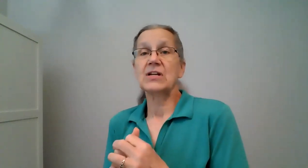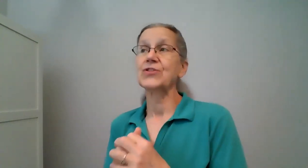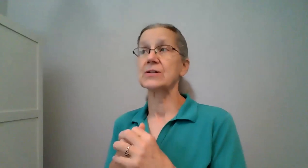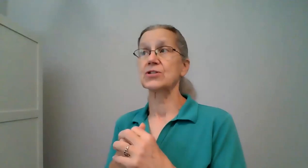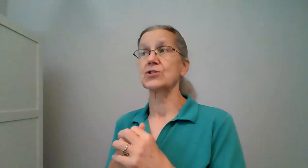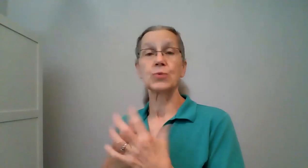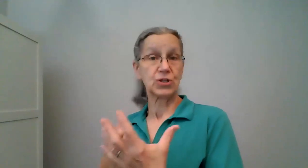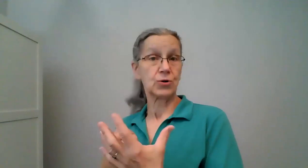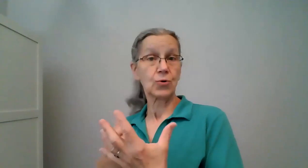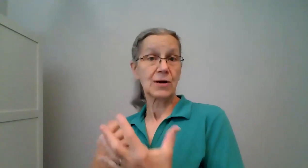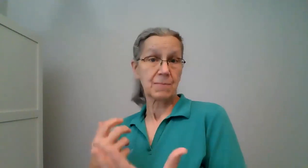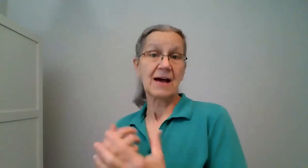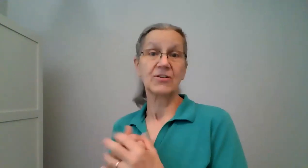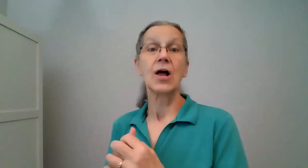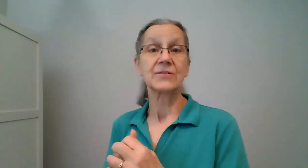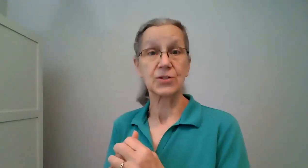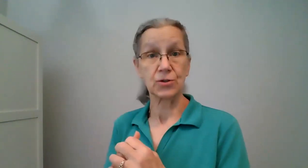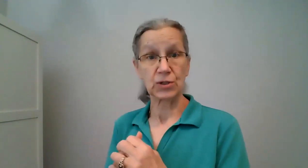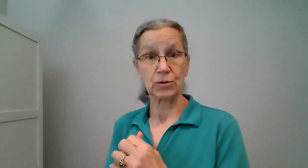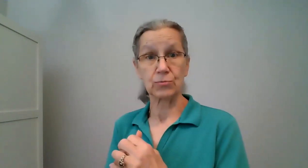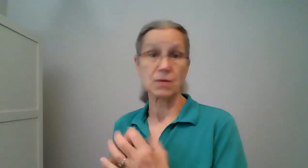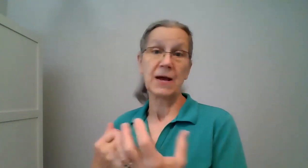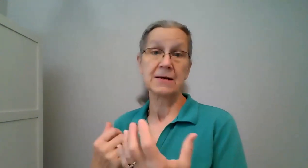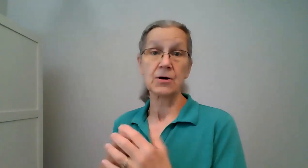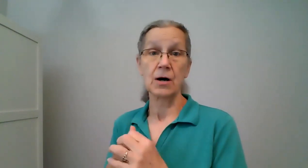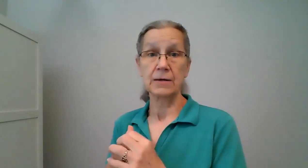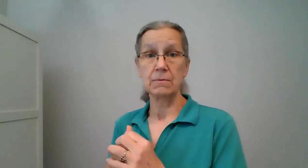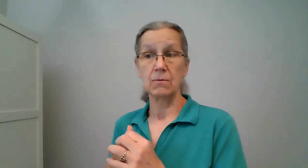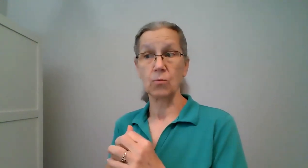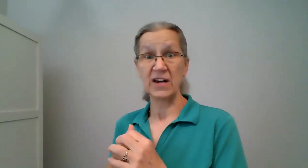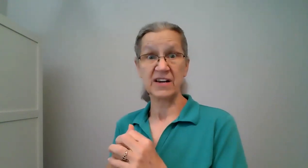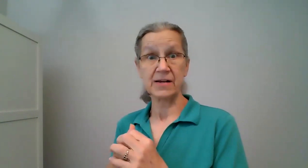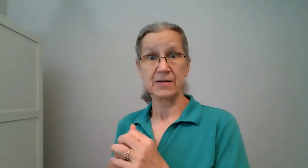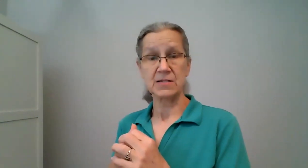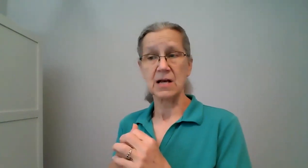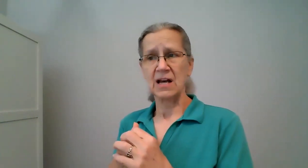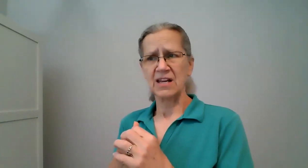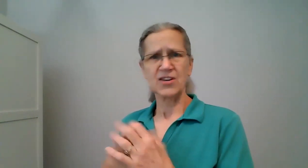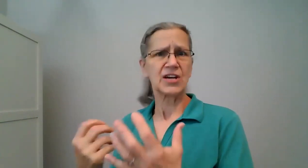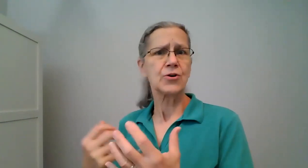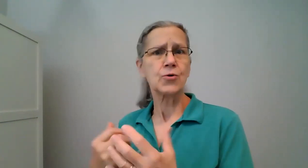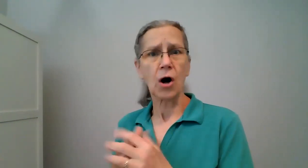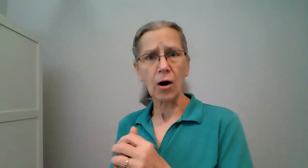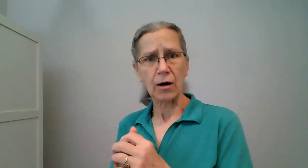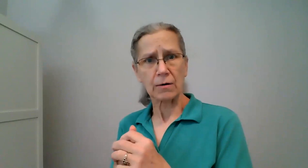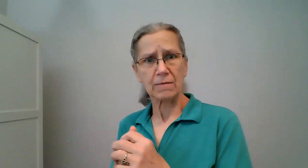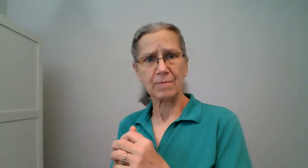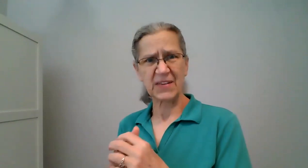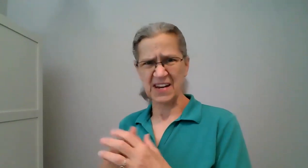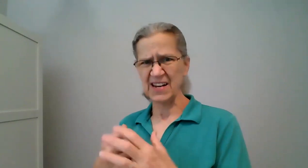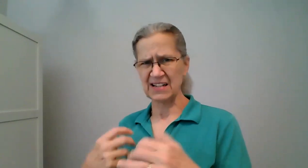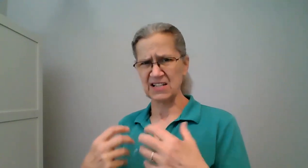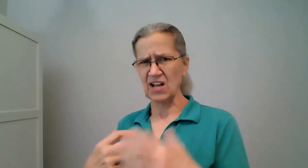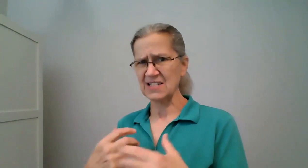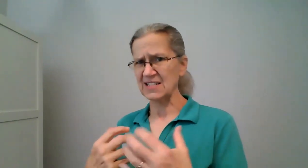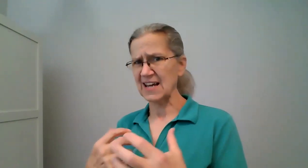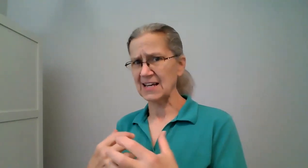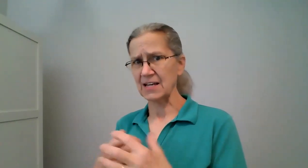nothing to do with you or it may have a lot to do with you depending on what it is you get a new car and it has lots of techie